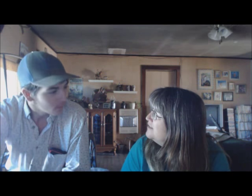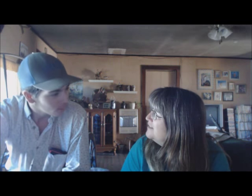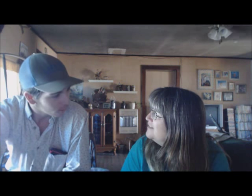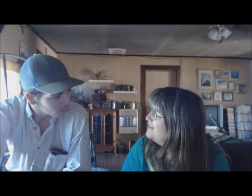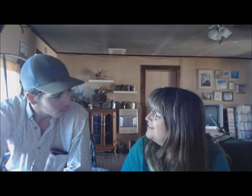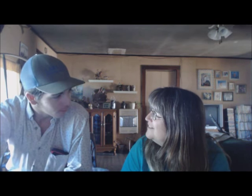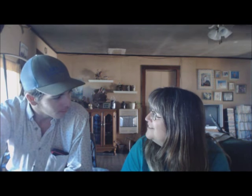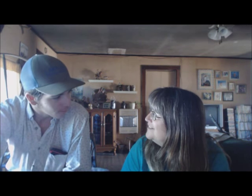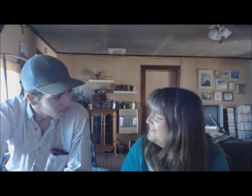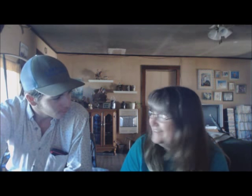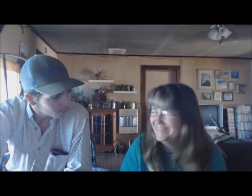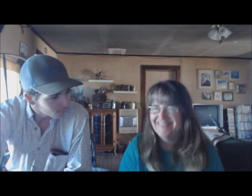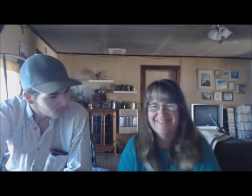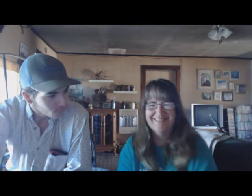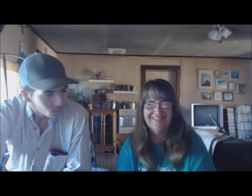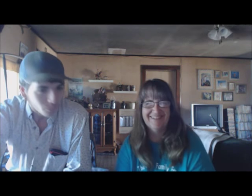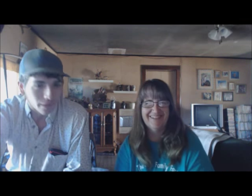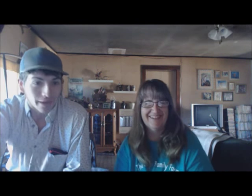Huh. What?